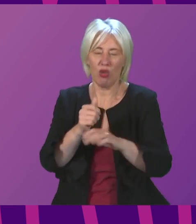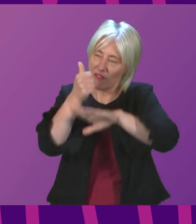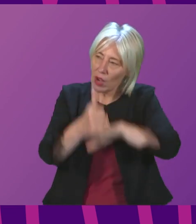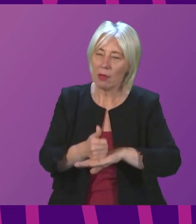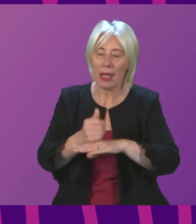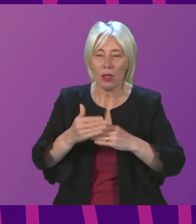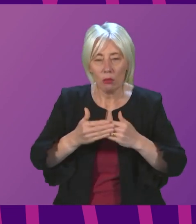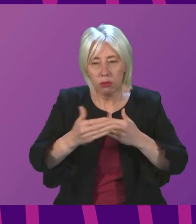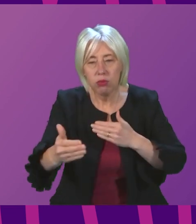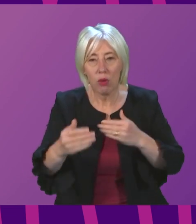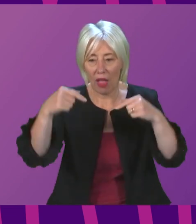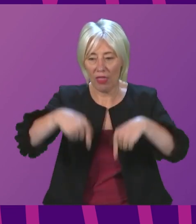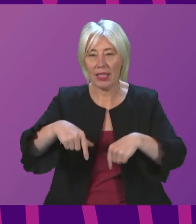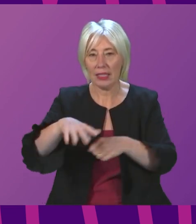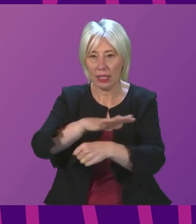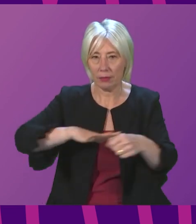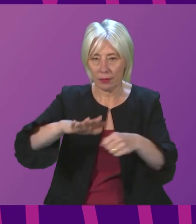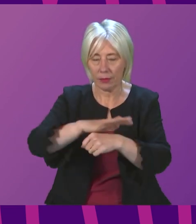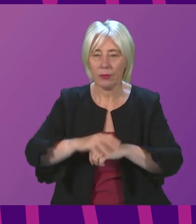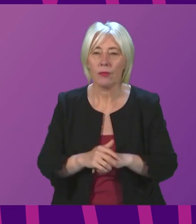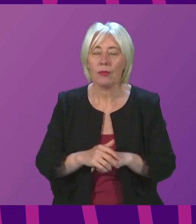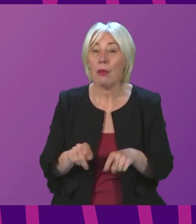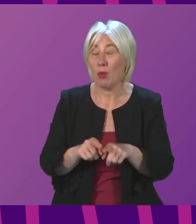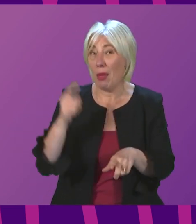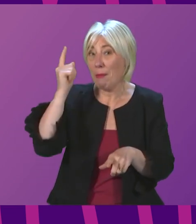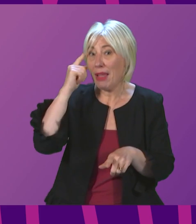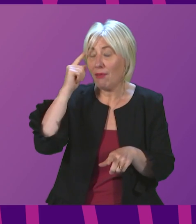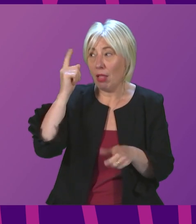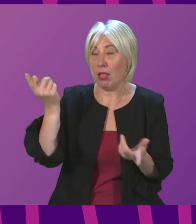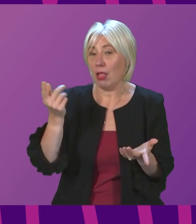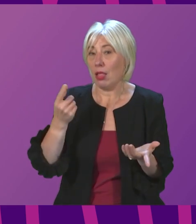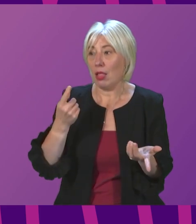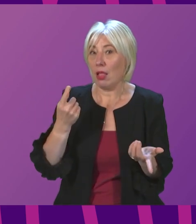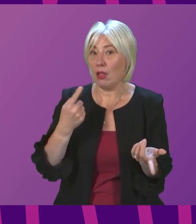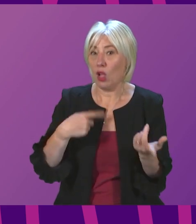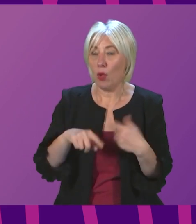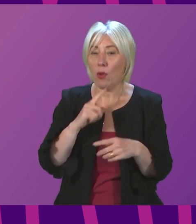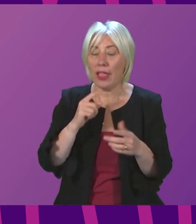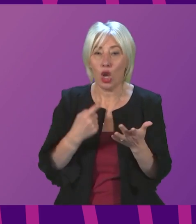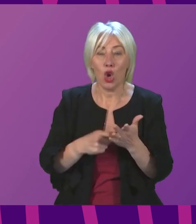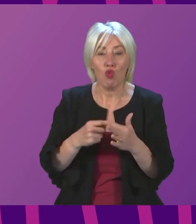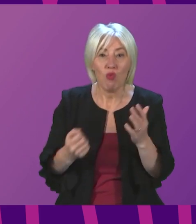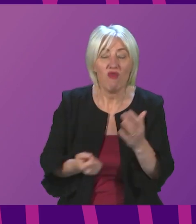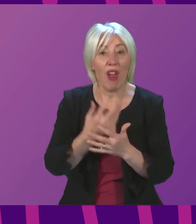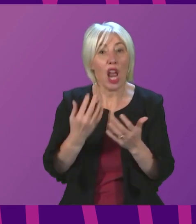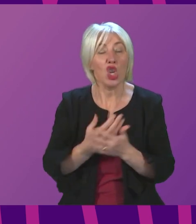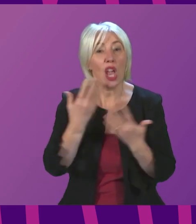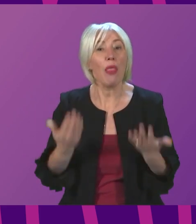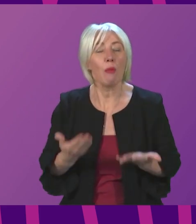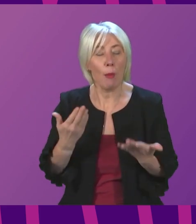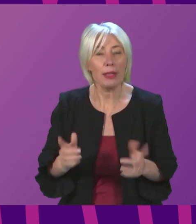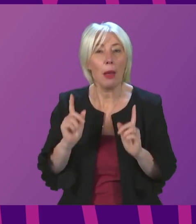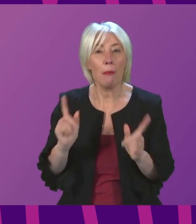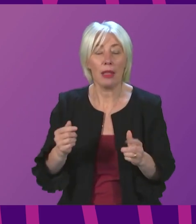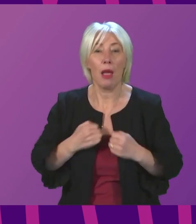change in this. I am also mindful of the fact, and we are in the process of refreshing it at the moment, that I